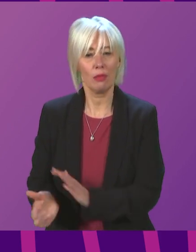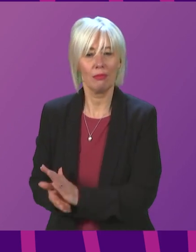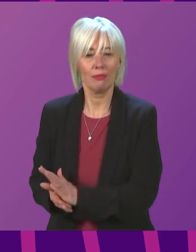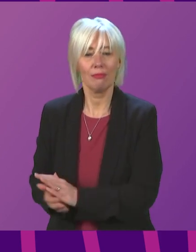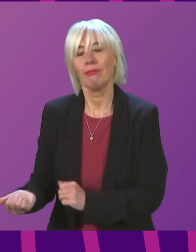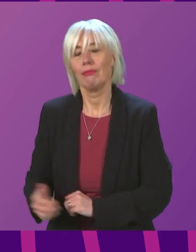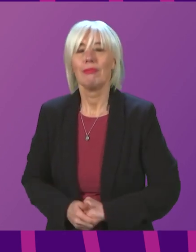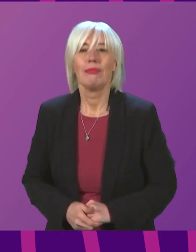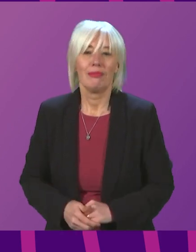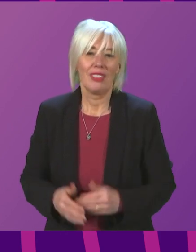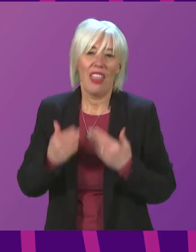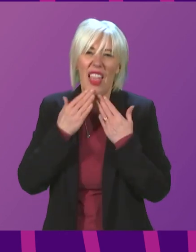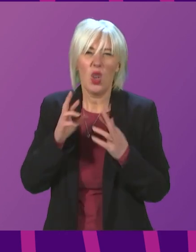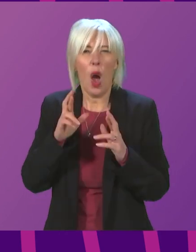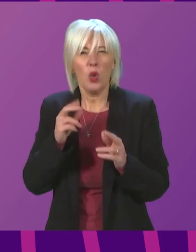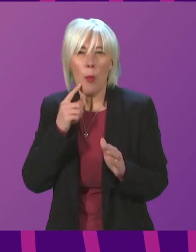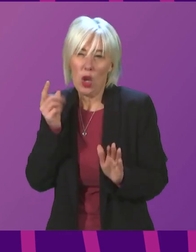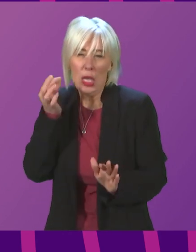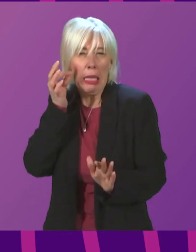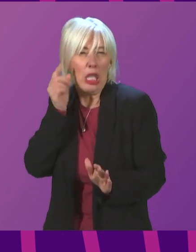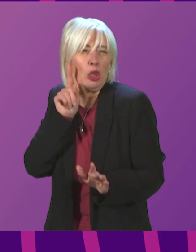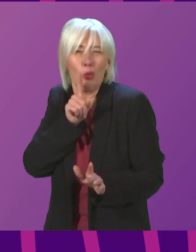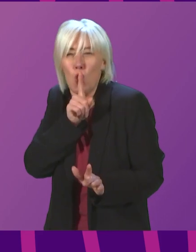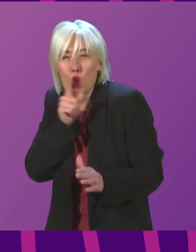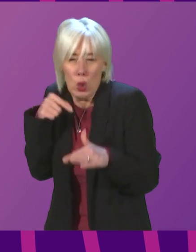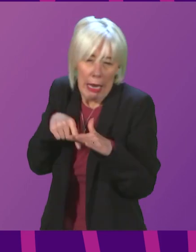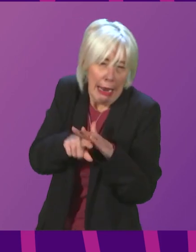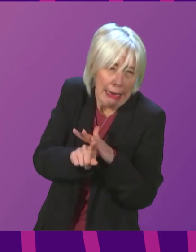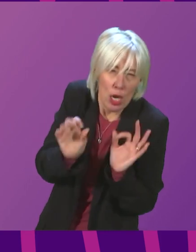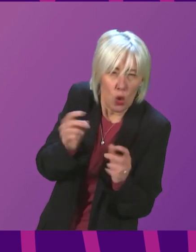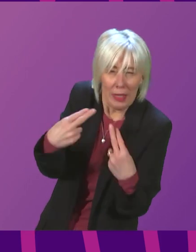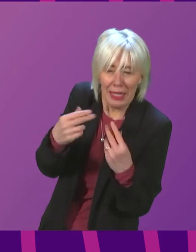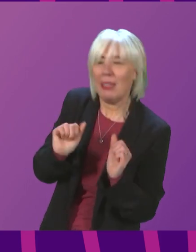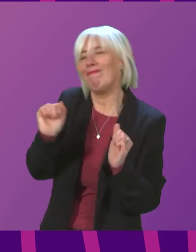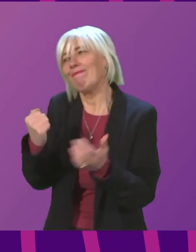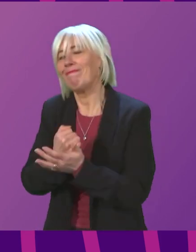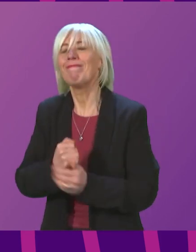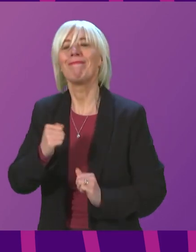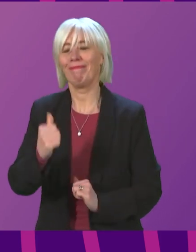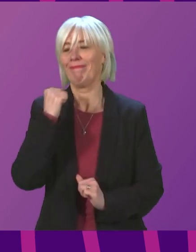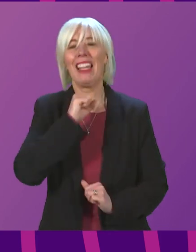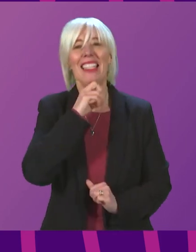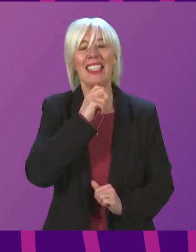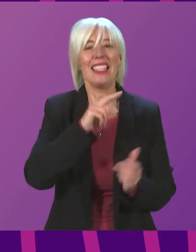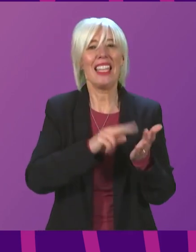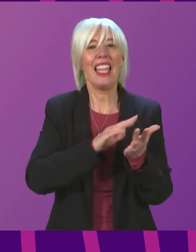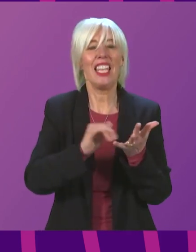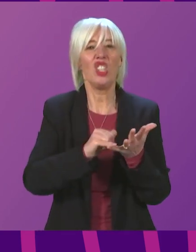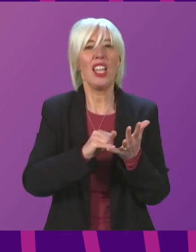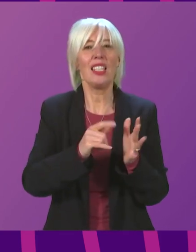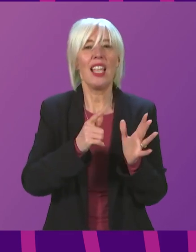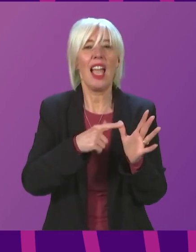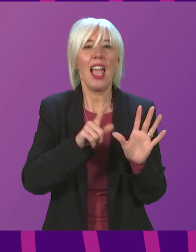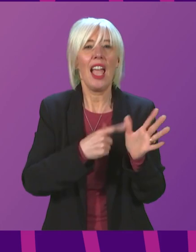Thank you, Presiding Officer. was hoping to slip in quietly, but thank you. On Saturday, NHS Ayrshire and Arran held a drop-in